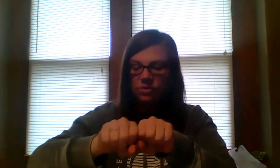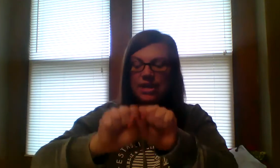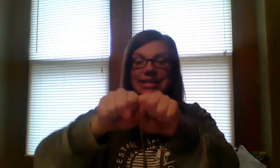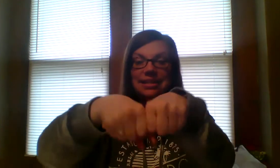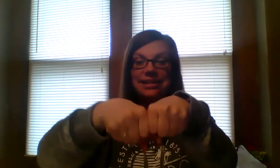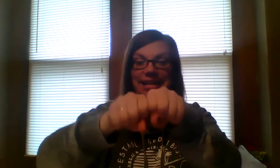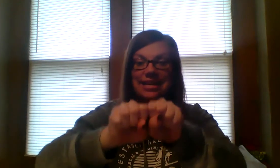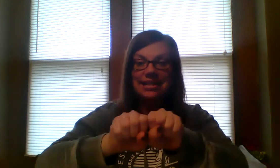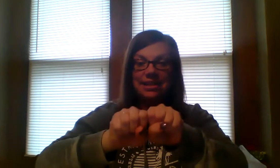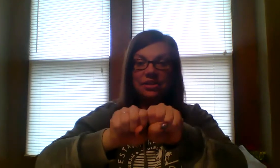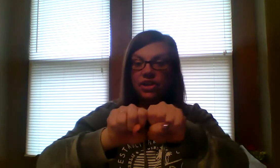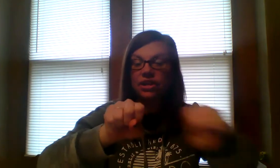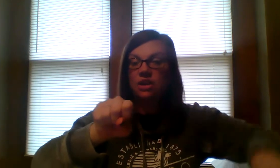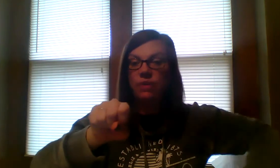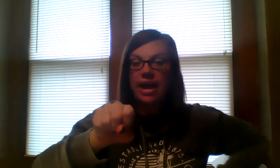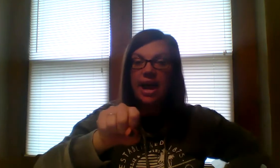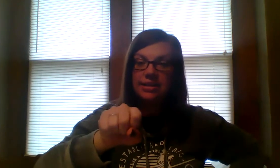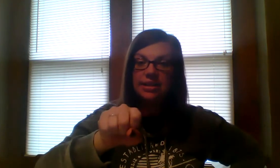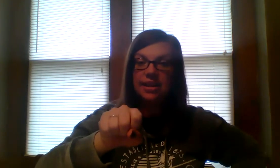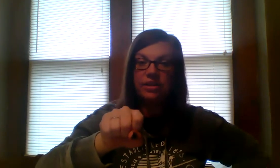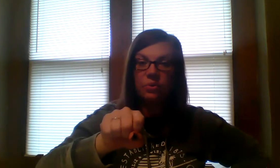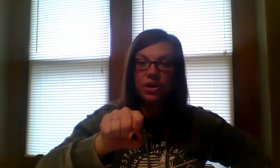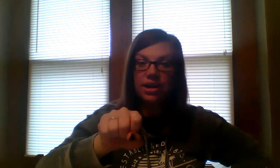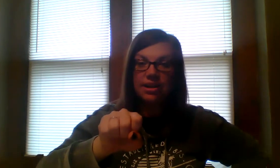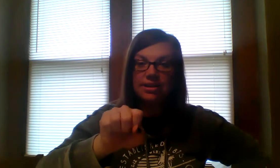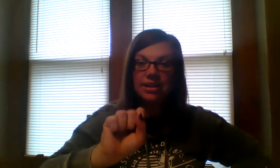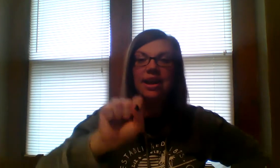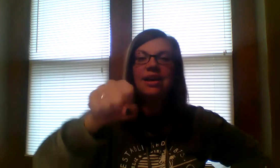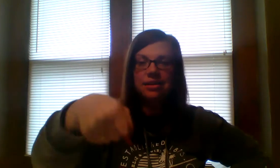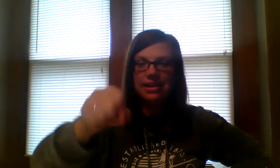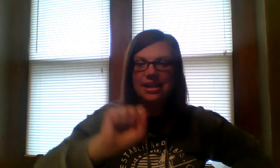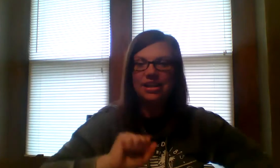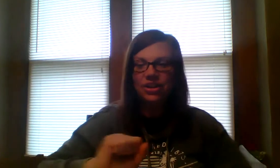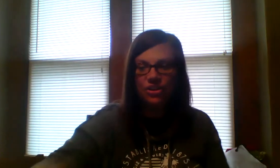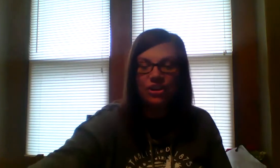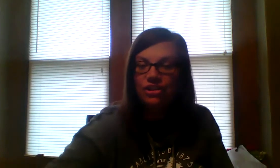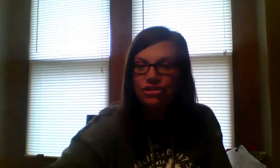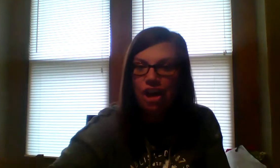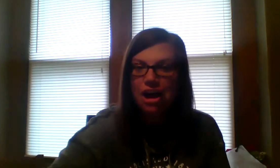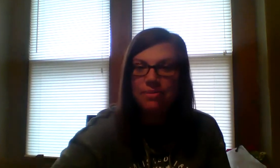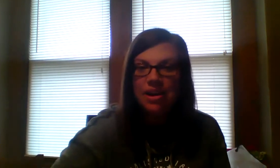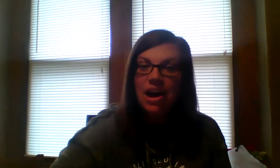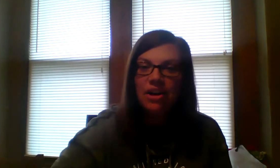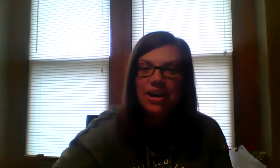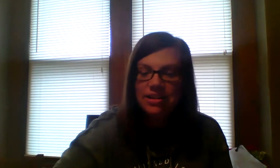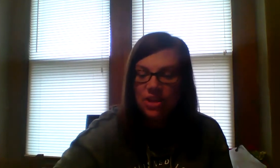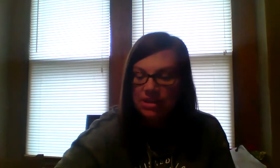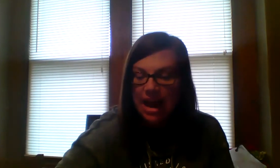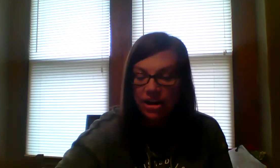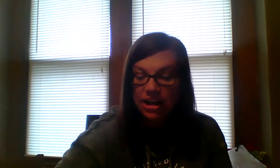one is cleanest. You're going to take away est, and the word is clean. Good job. All right, so that was Hagerty,